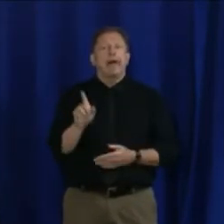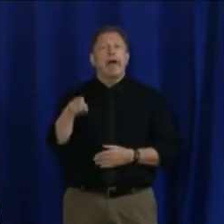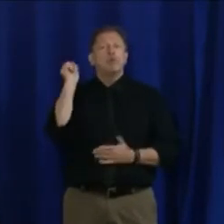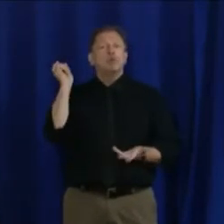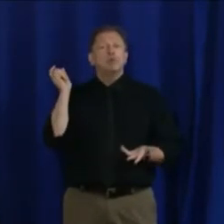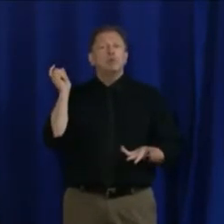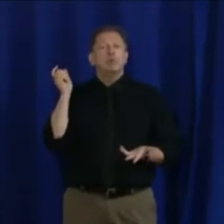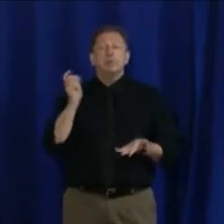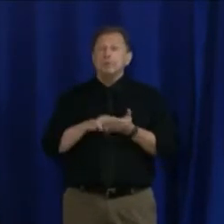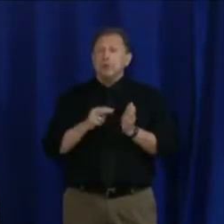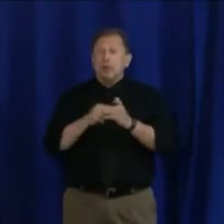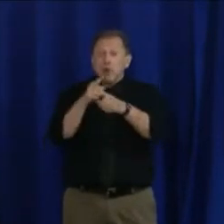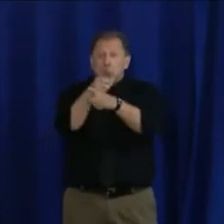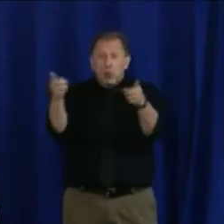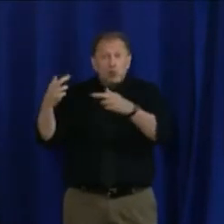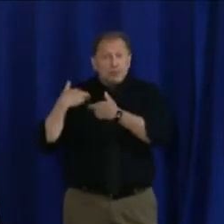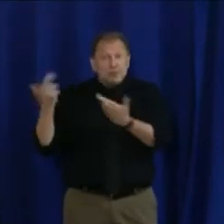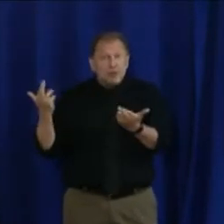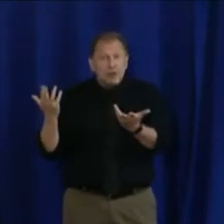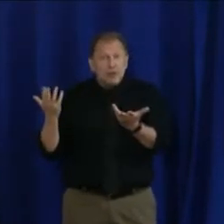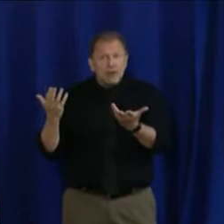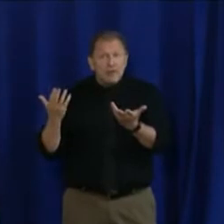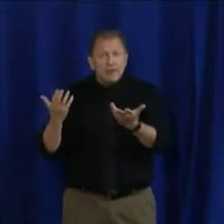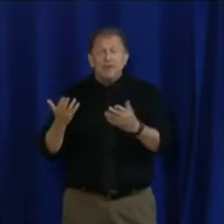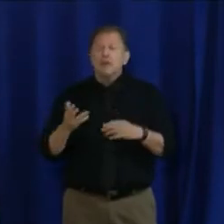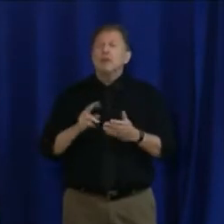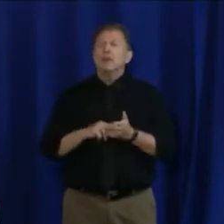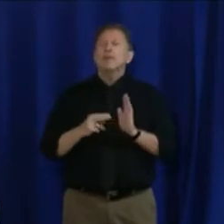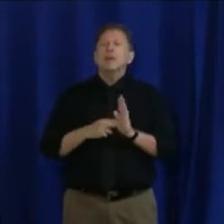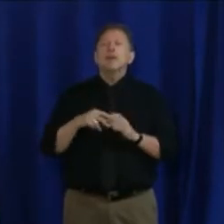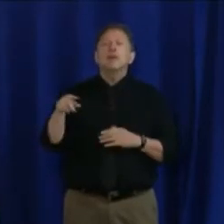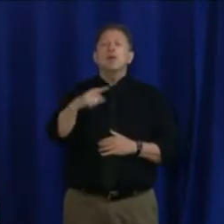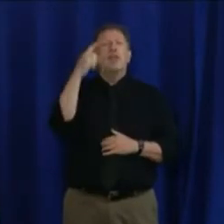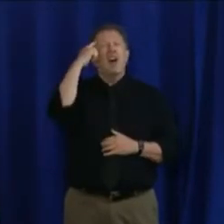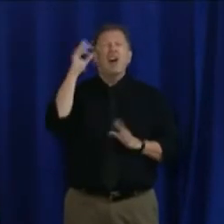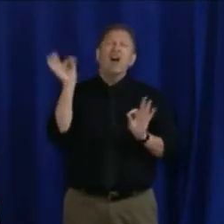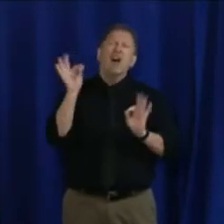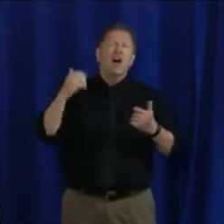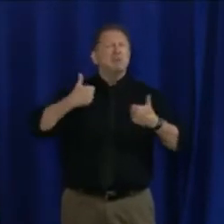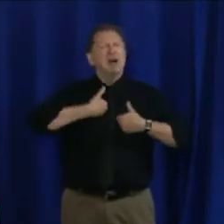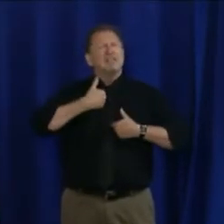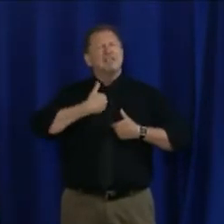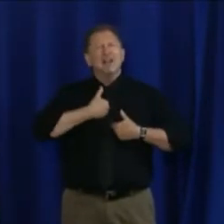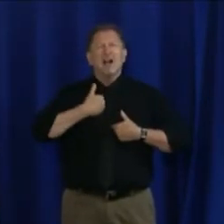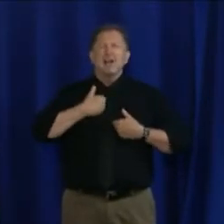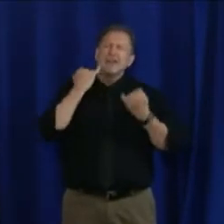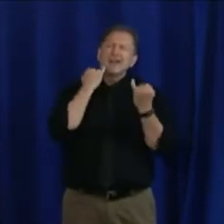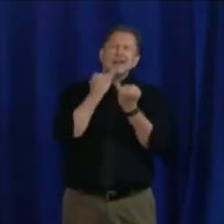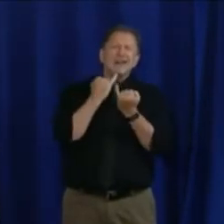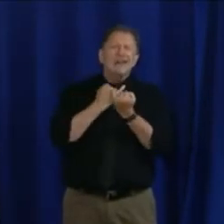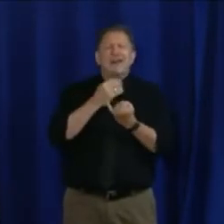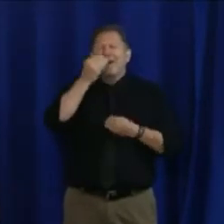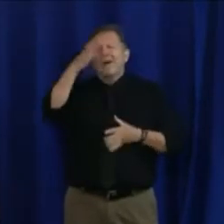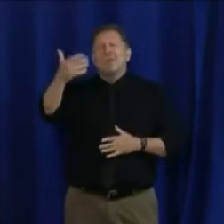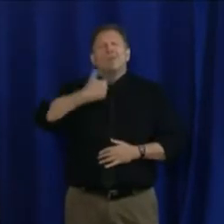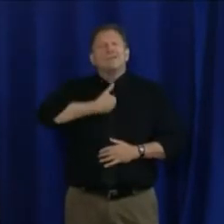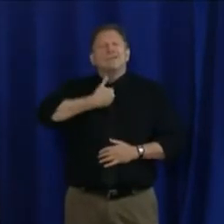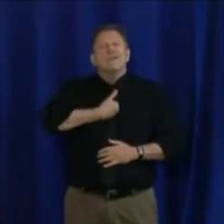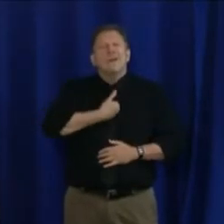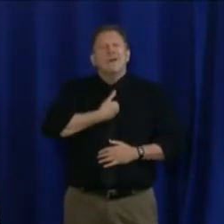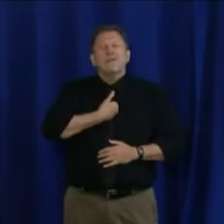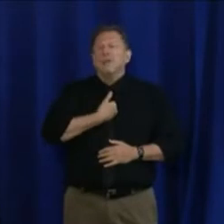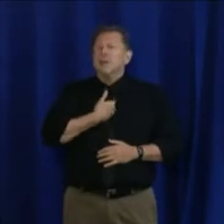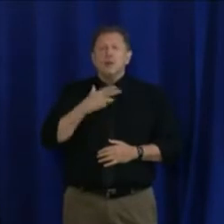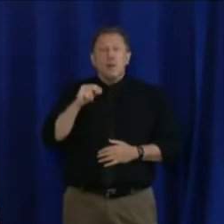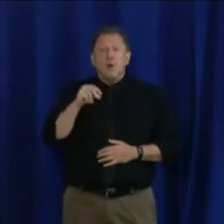thing. Because the problem isn't just that you're hurting yourself. The problem isn't just that you're hurting people in your network. You're